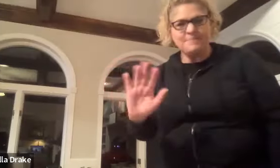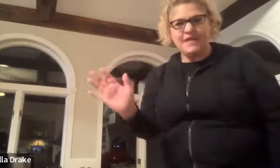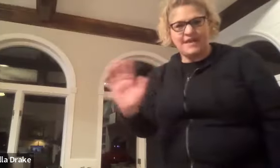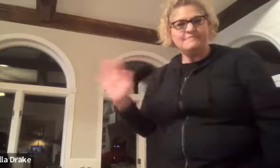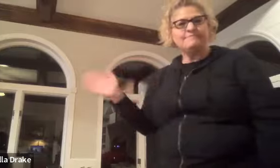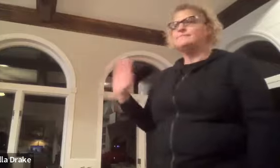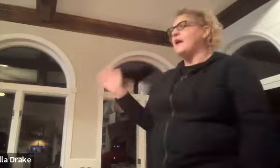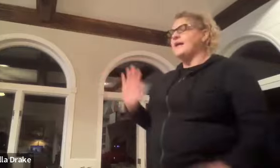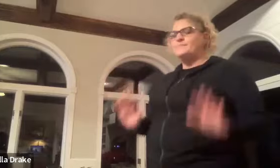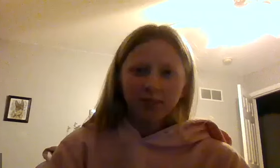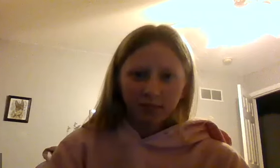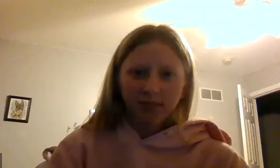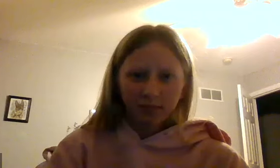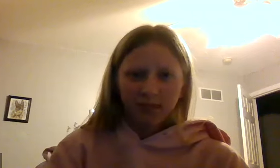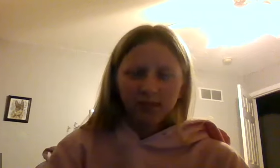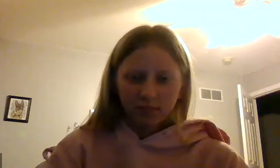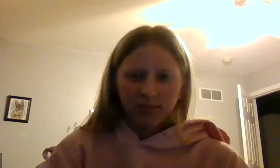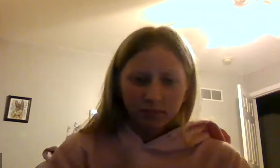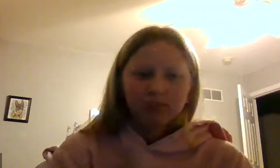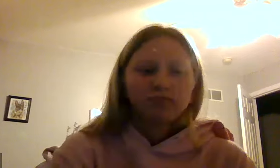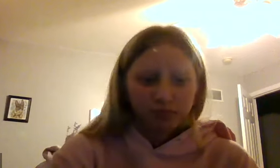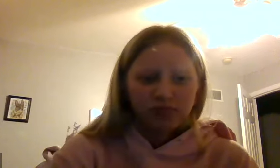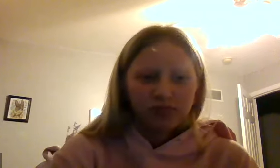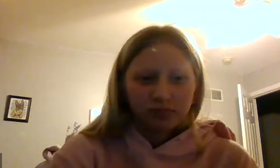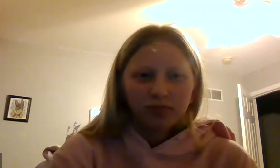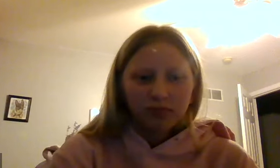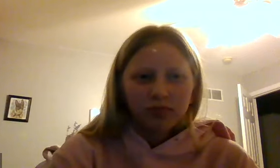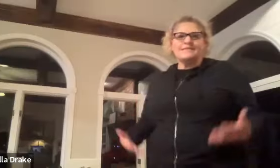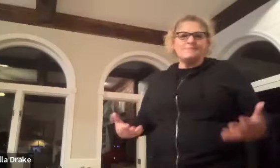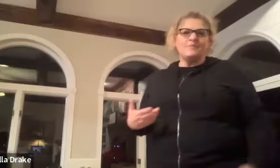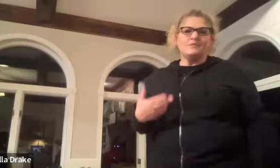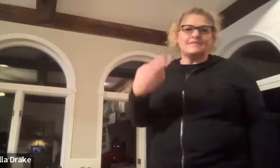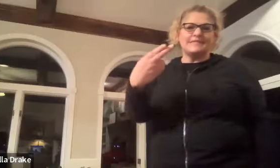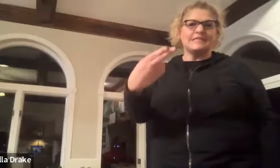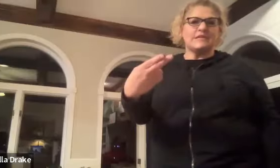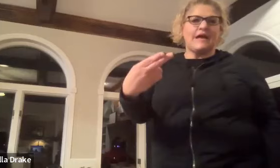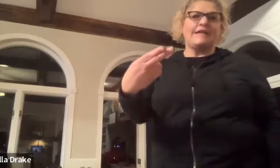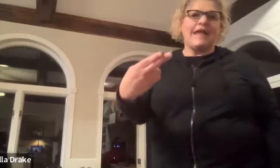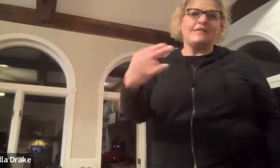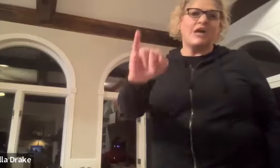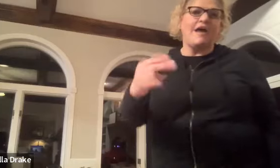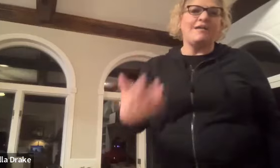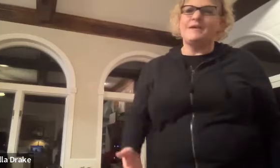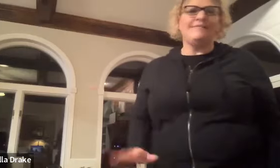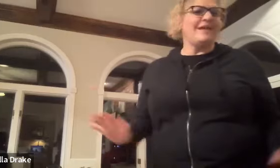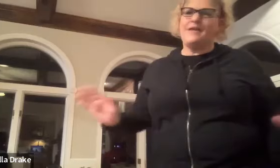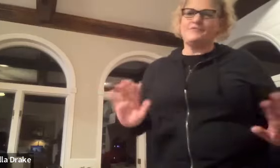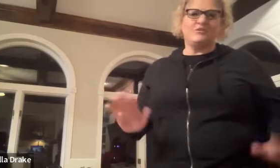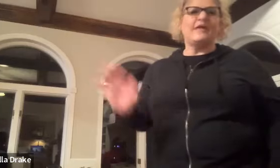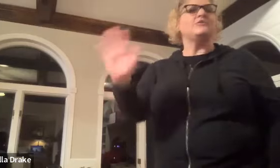same thing by are the same okay a lot some people sign hi but they don't have to do that